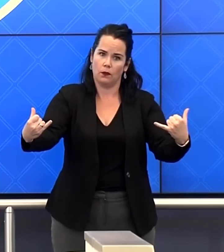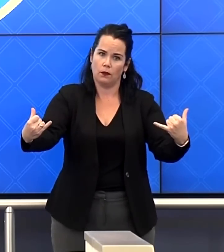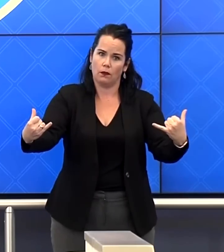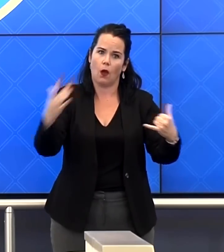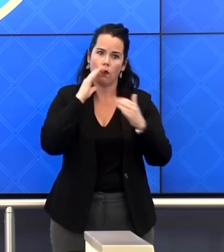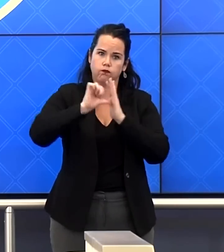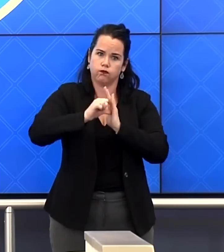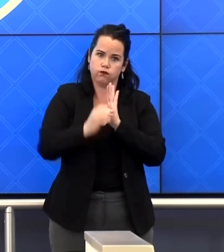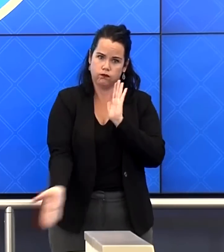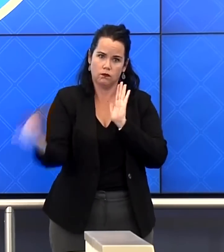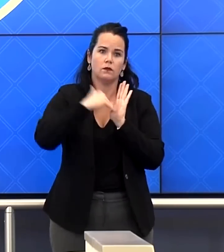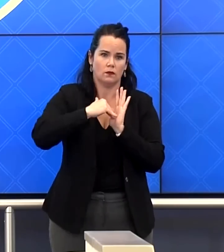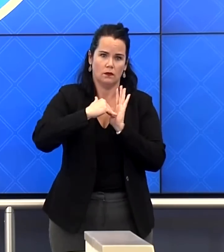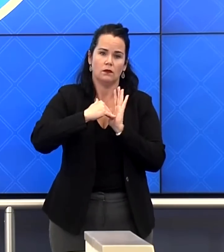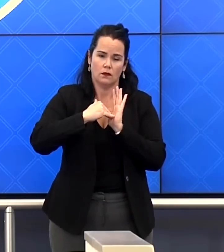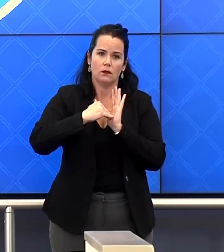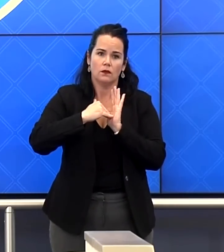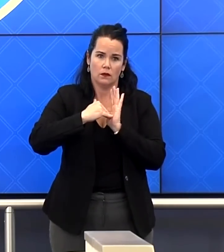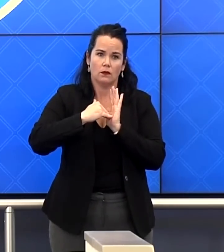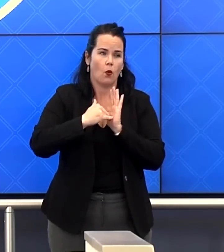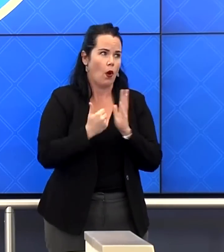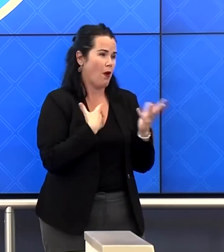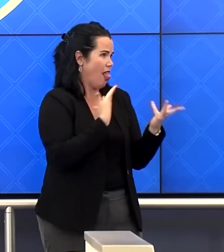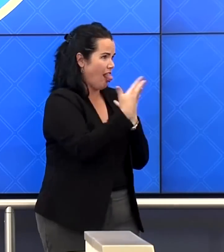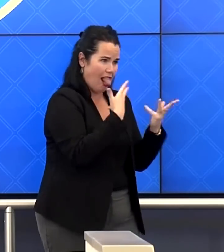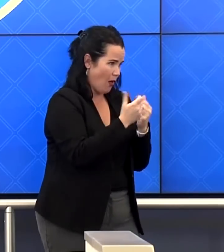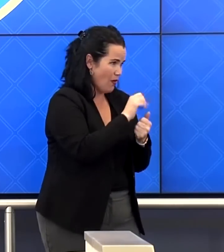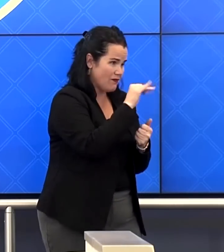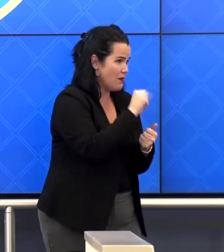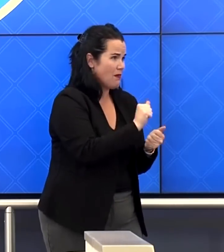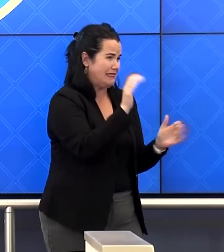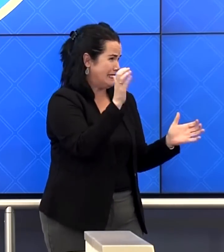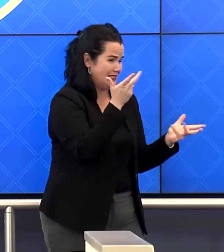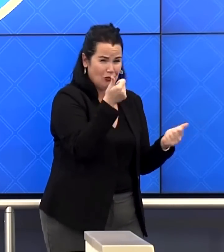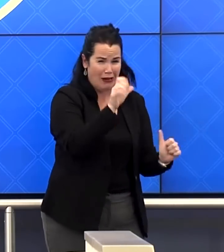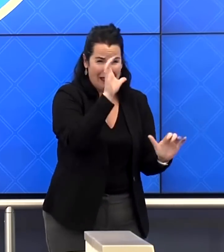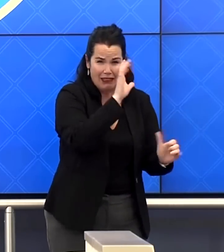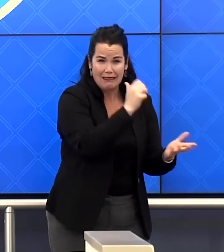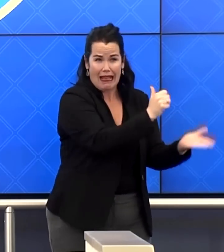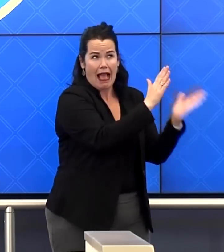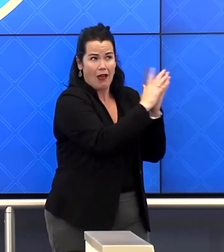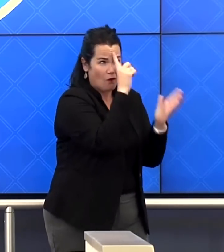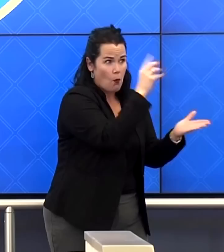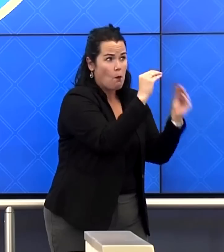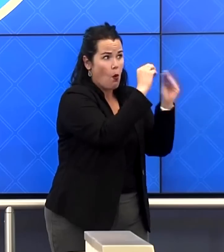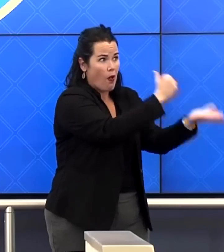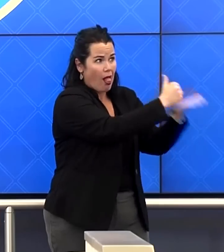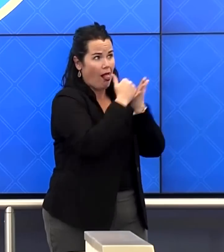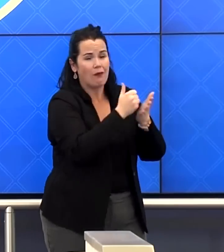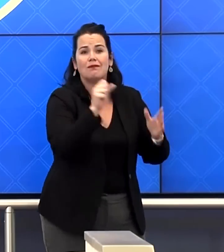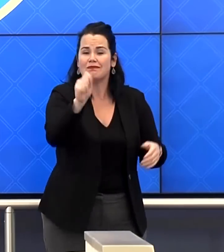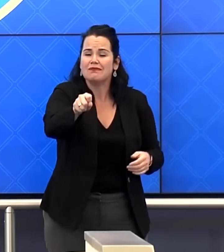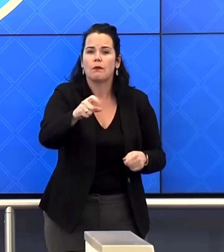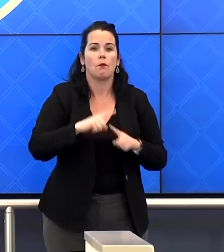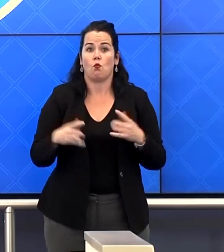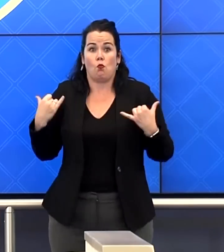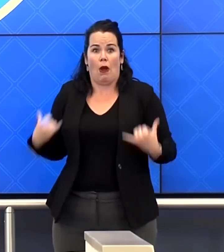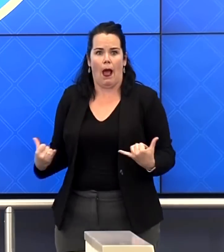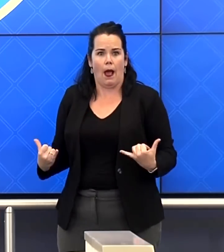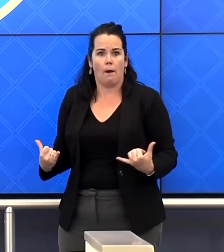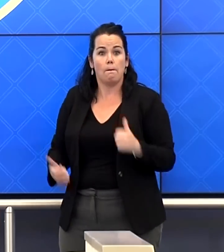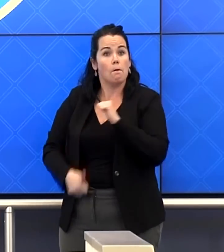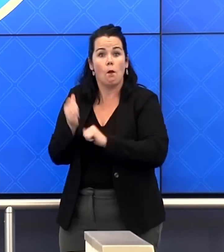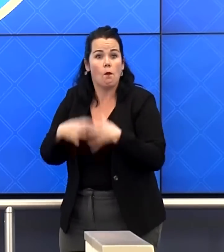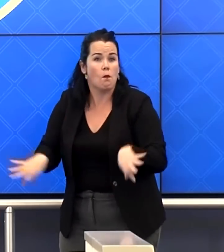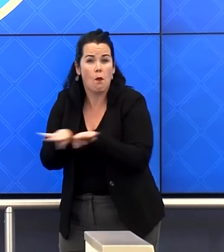on requests with FEMA to get the assistance, additional assistance that we're going to need. But right now we are going to do everything we can to help